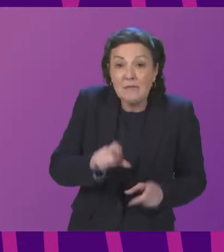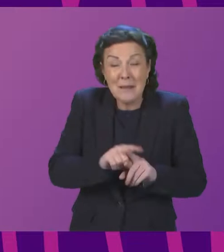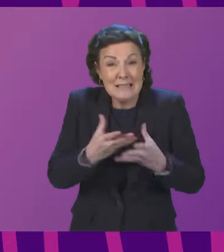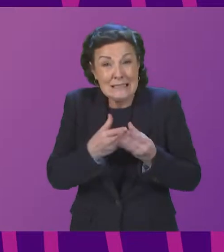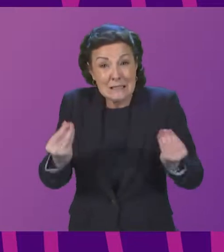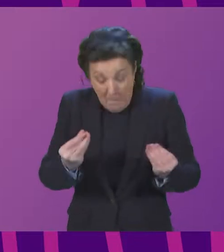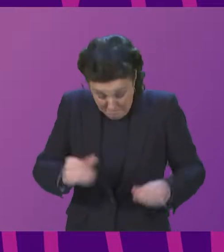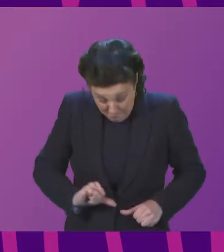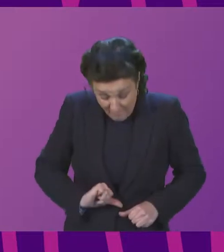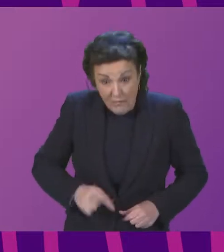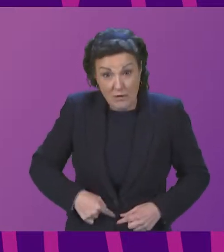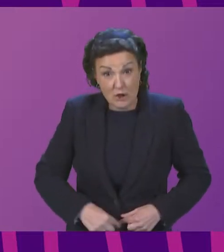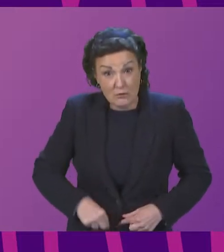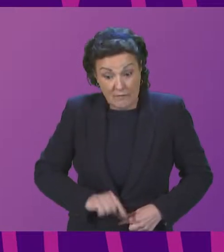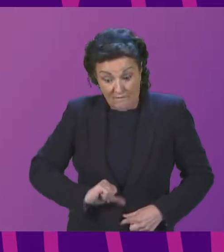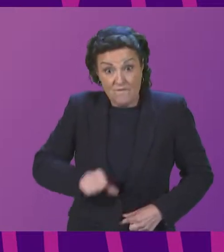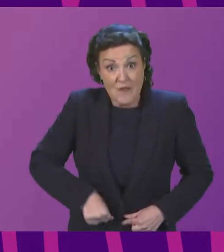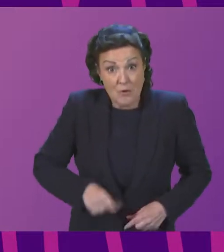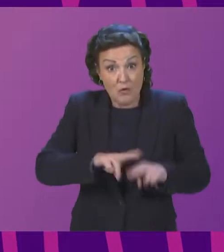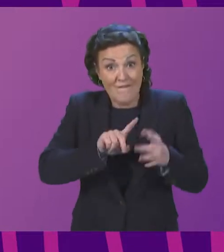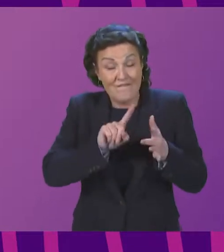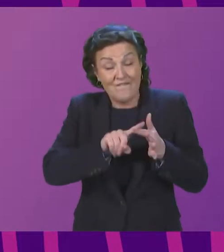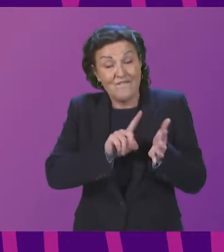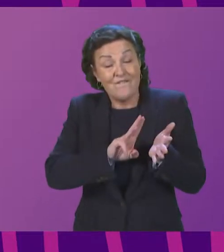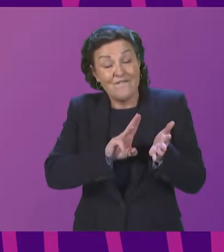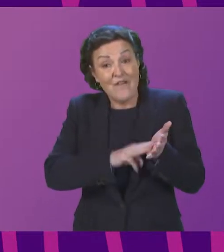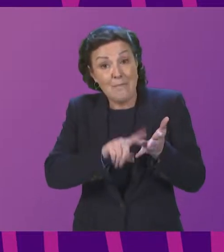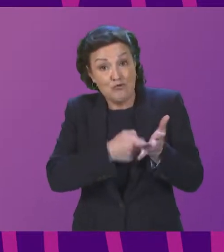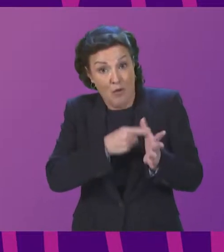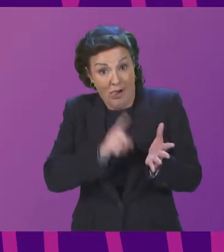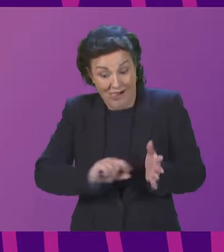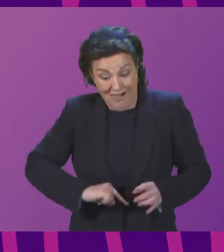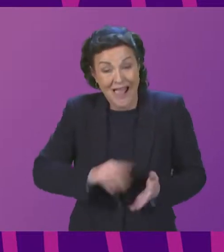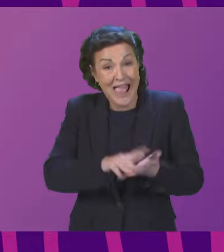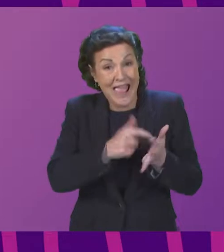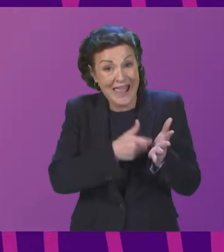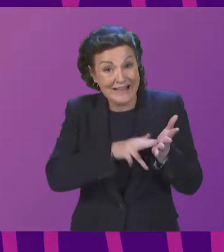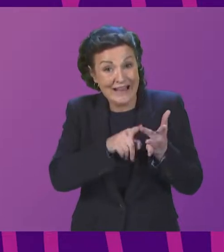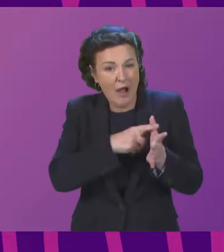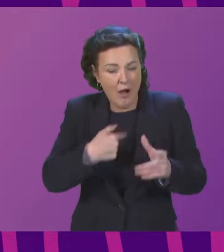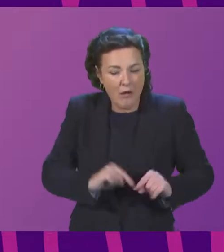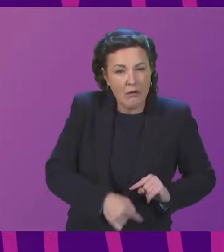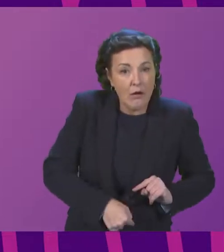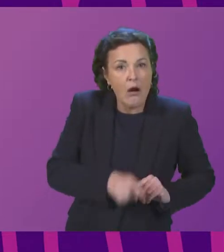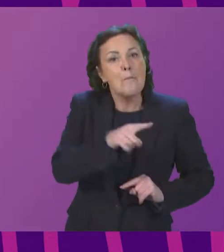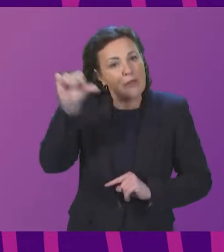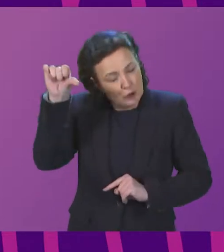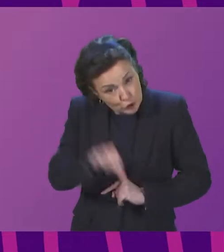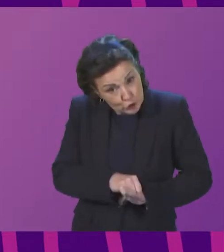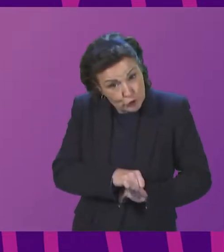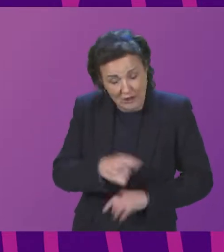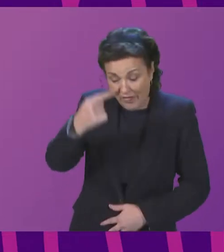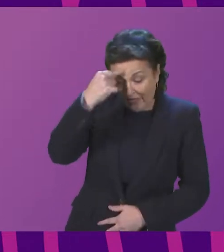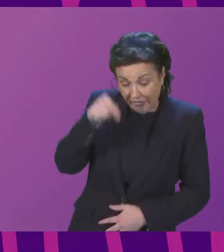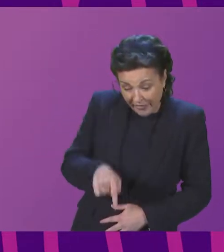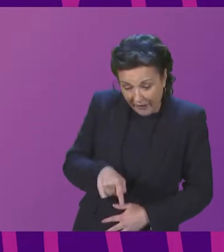large incisional hernia repairs. All surgeons are trained to do a natural tissue repair as their first choice. Natural